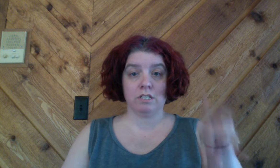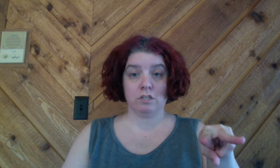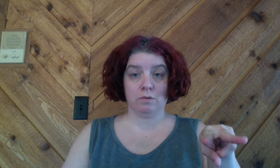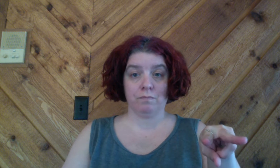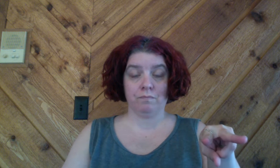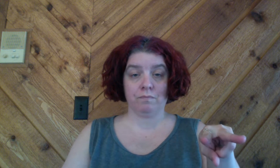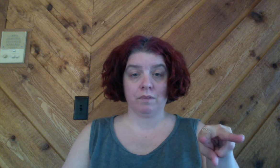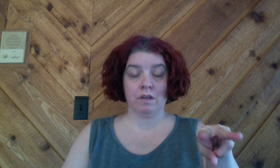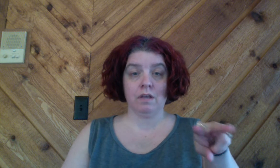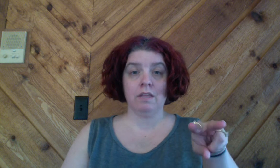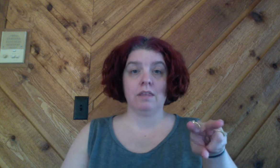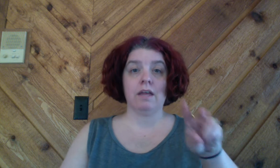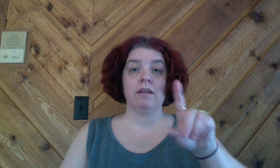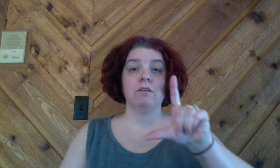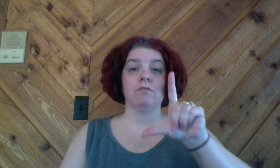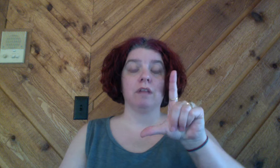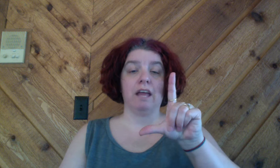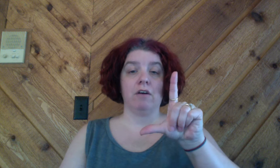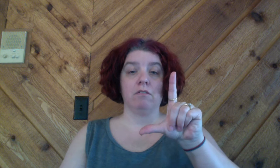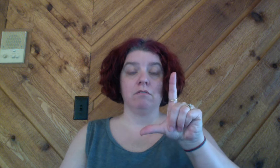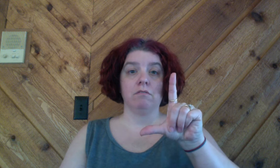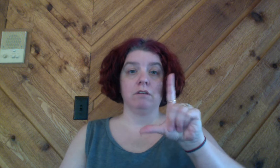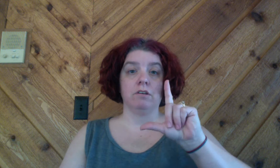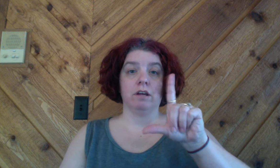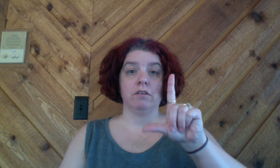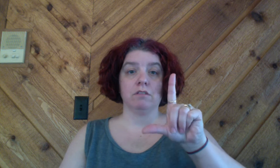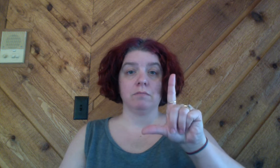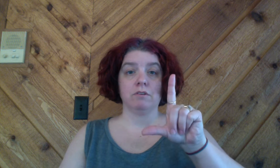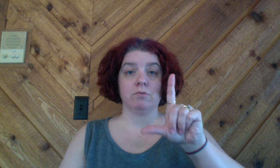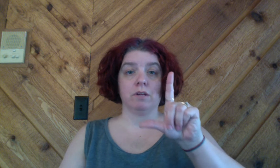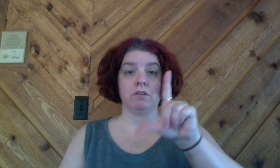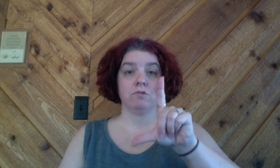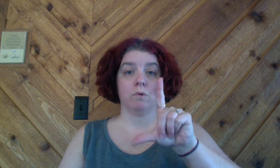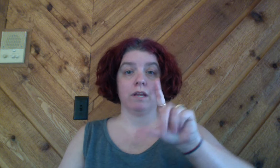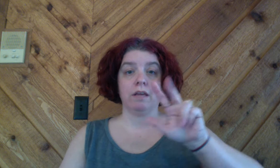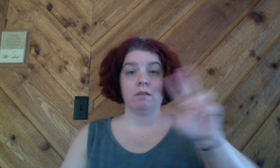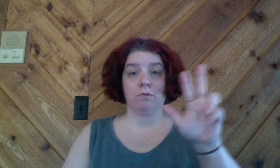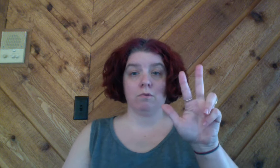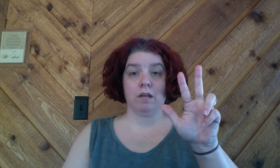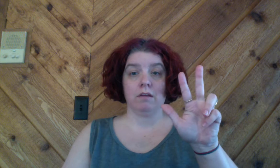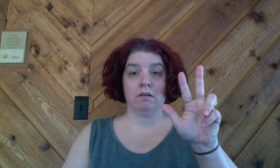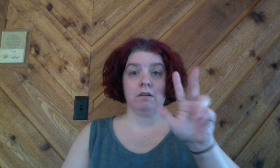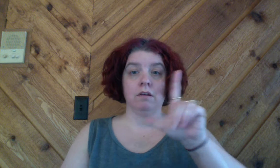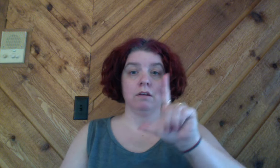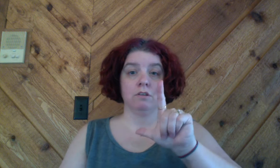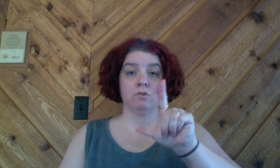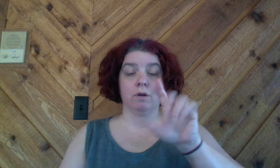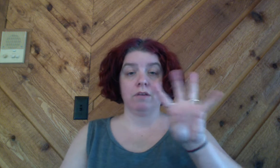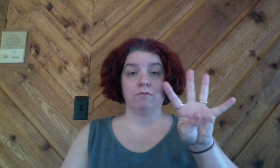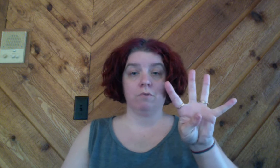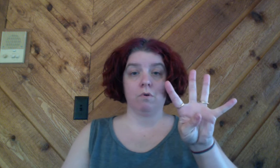then you have the L and your L is going to be your 20 23 24 four,